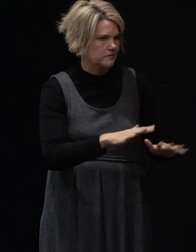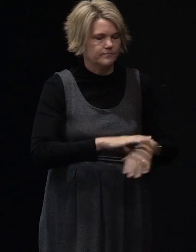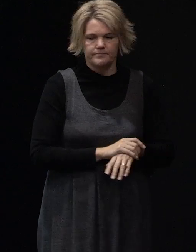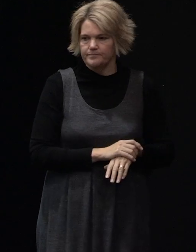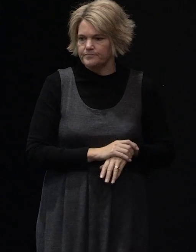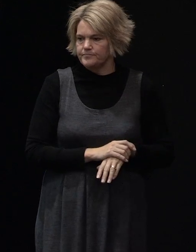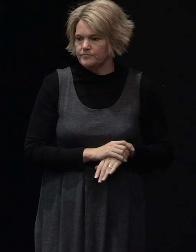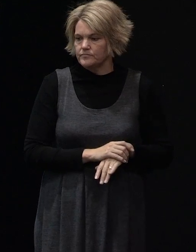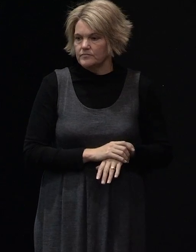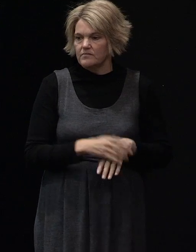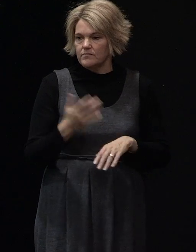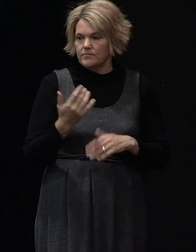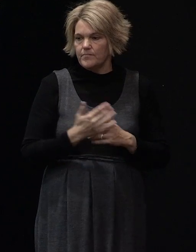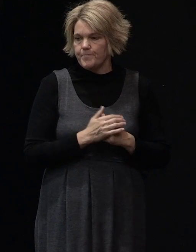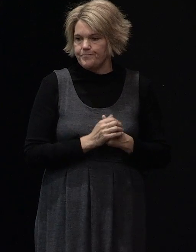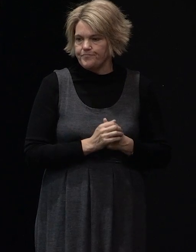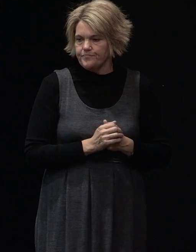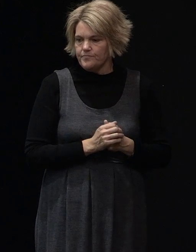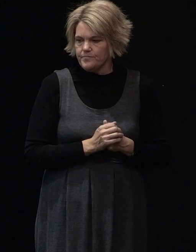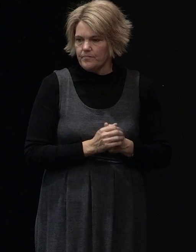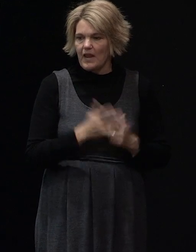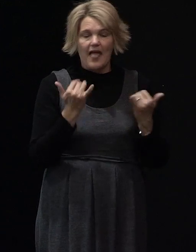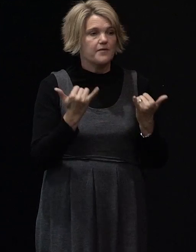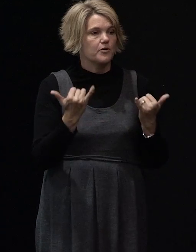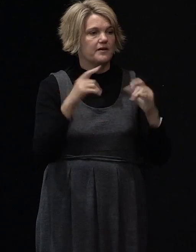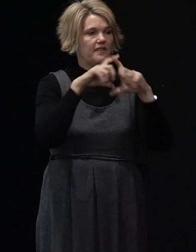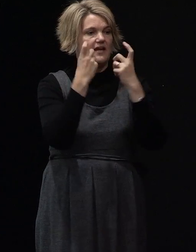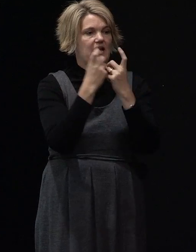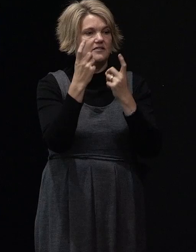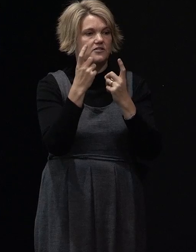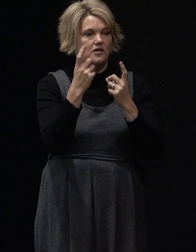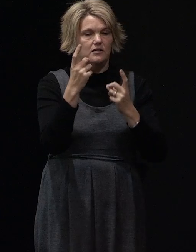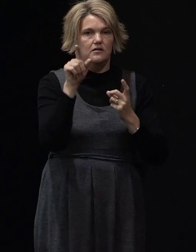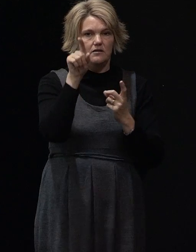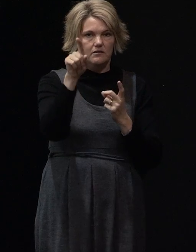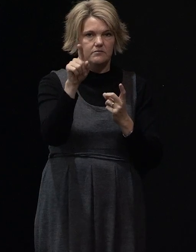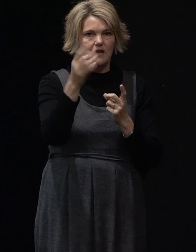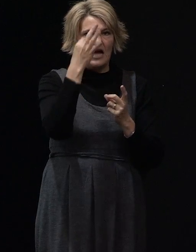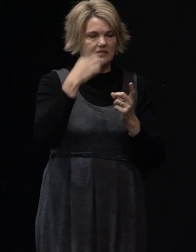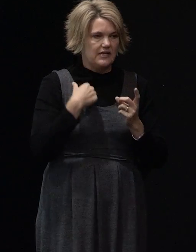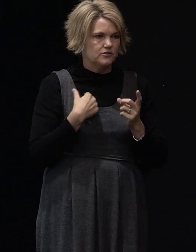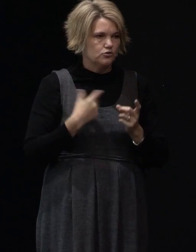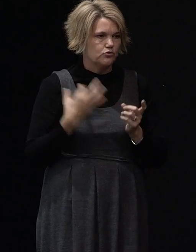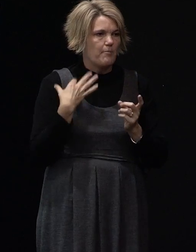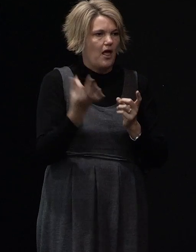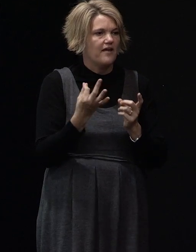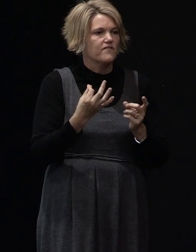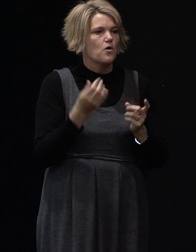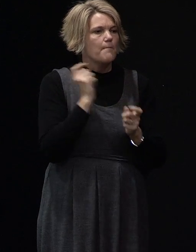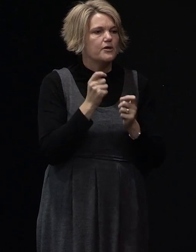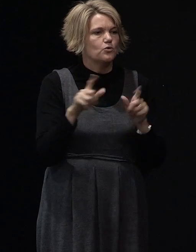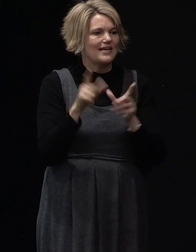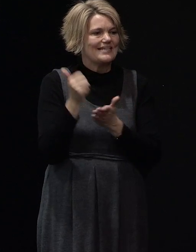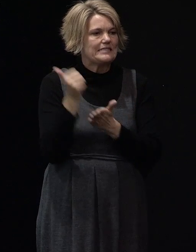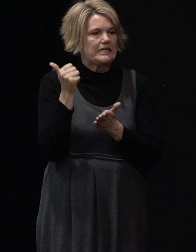documentation required by the council to apply for building consents to move forward. So we hope to very